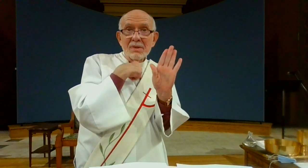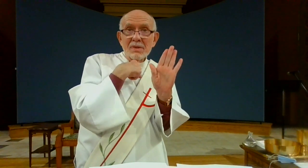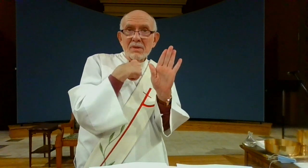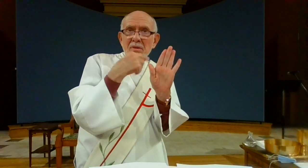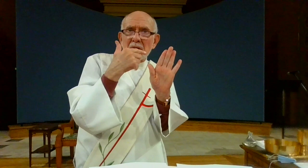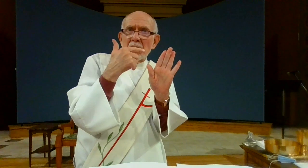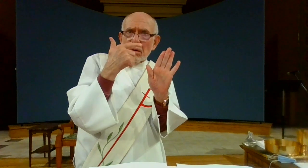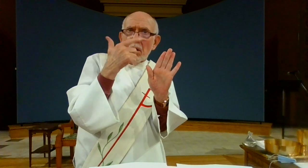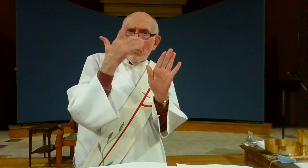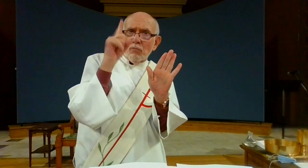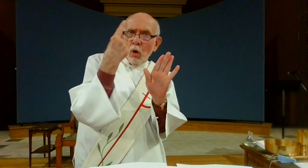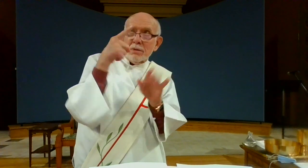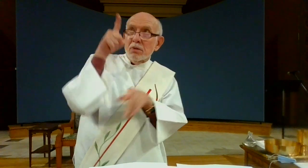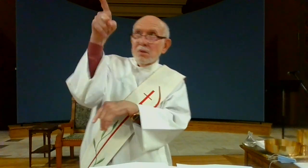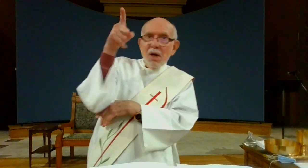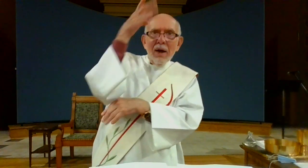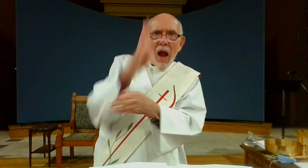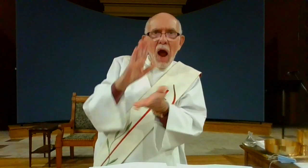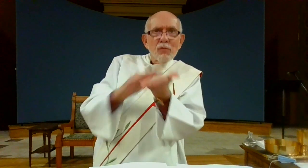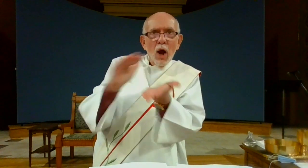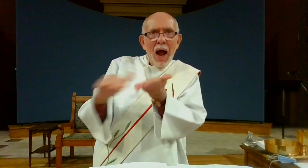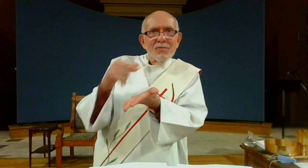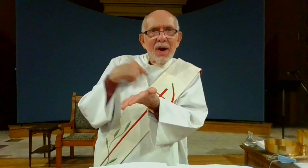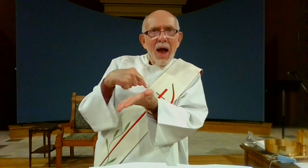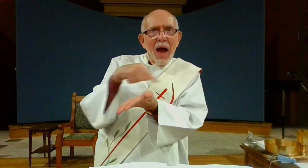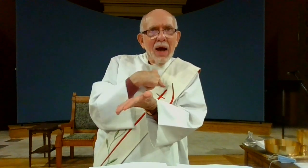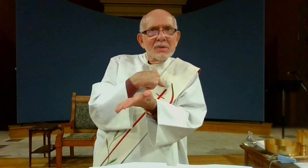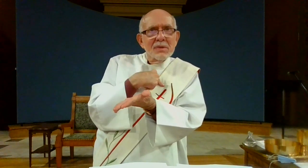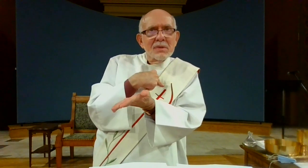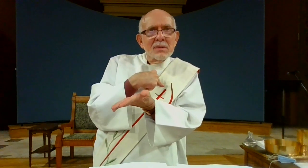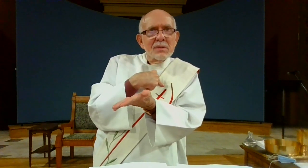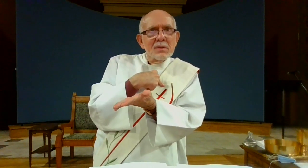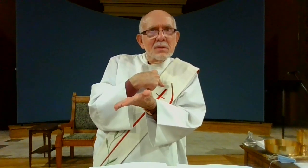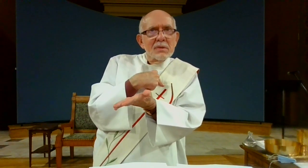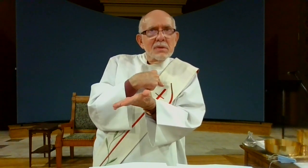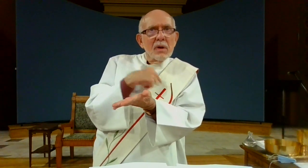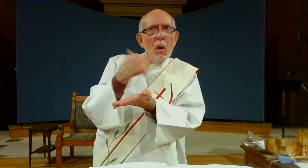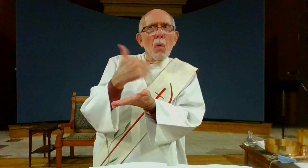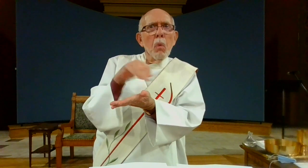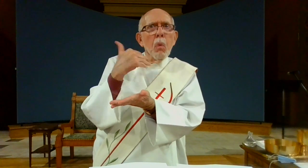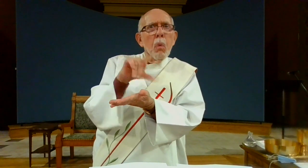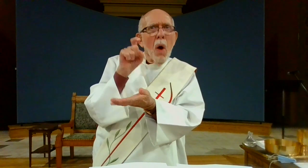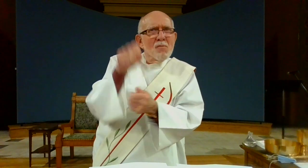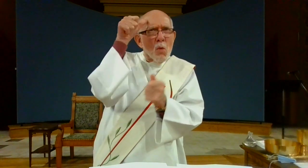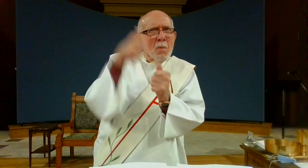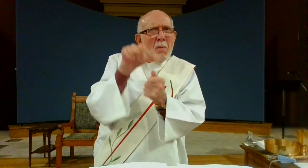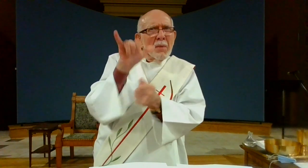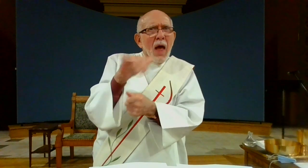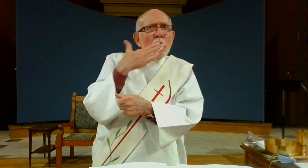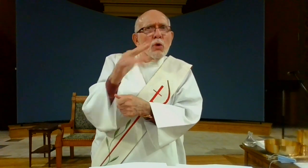who trespass against us you see god first forgives us our trespasses we have